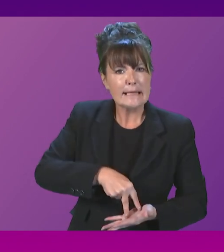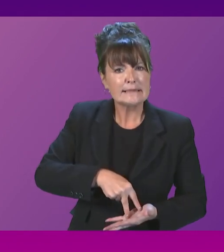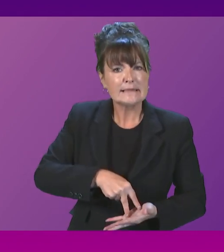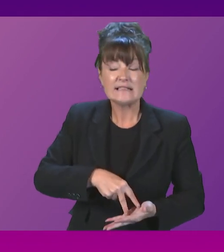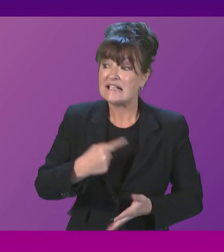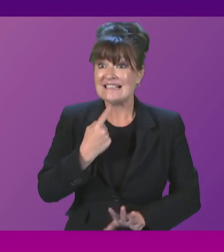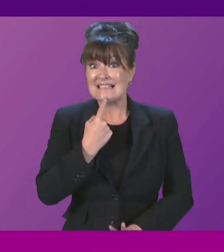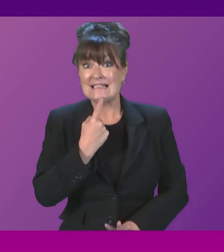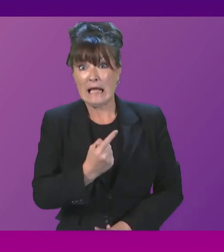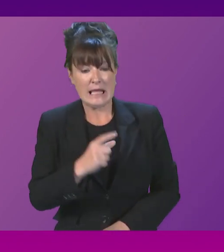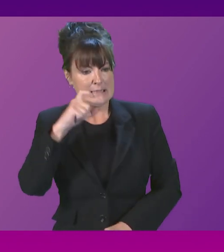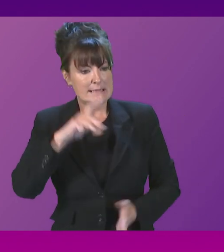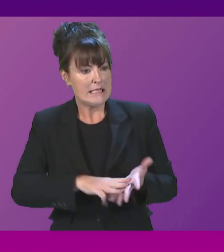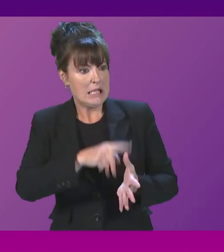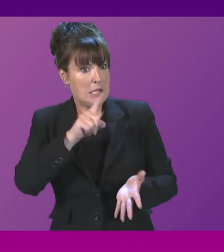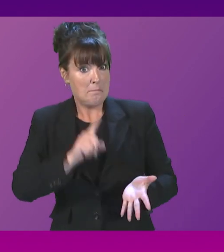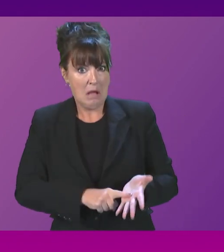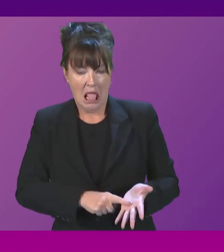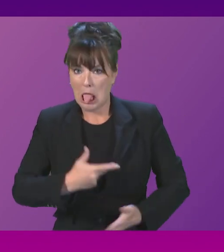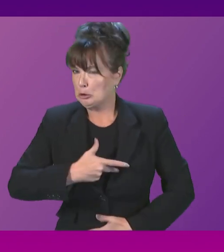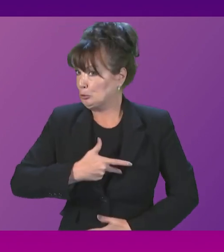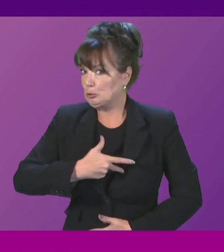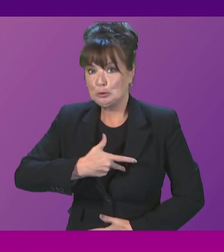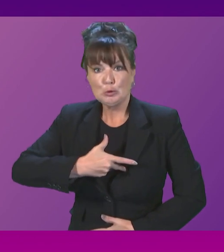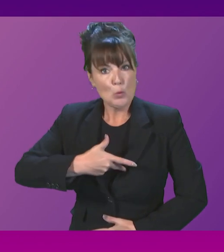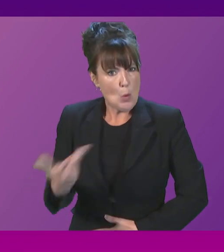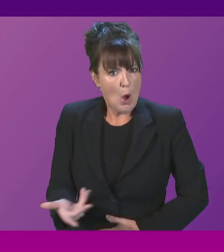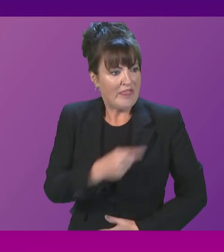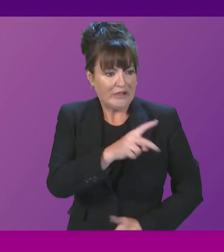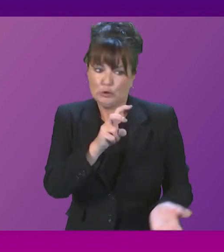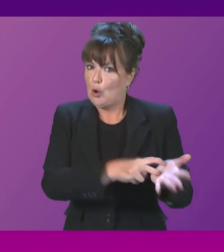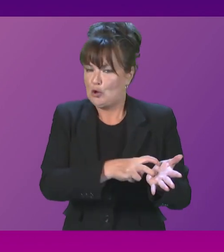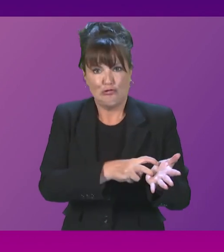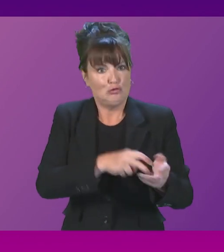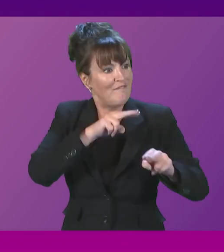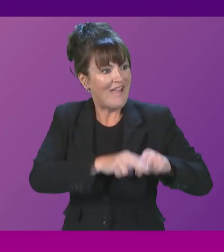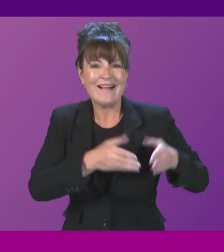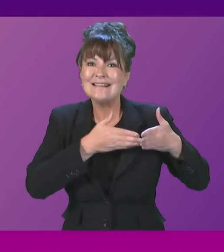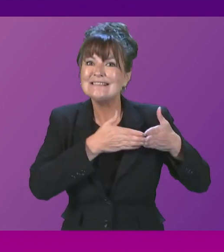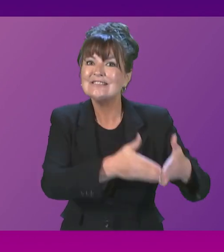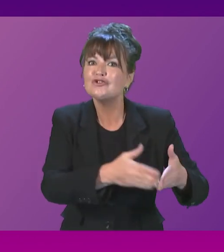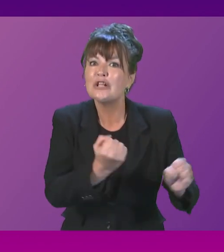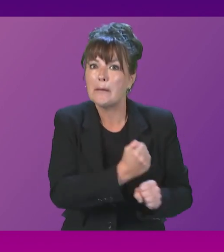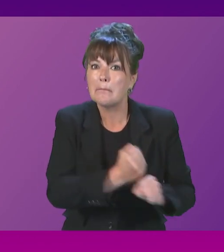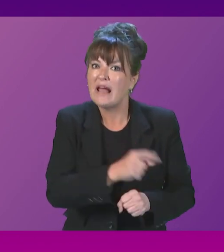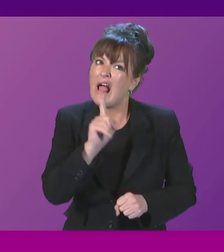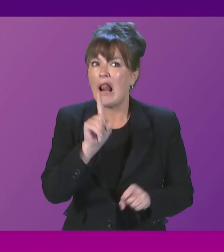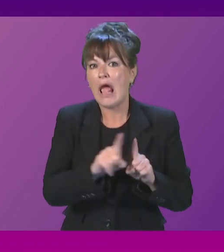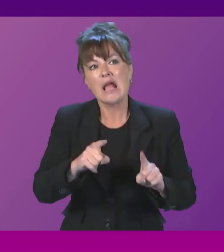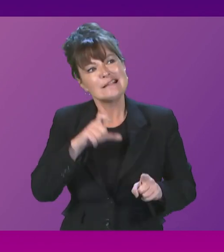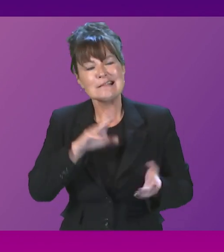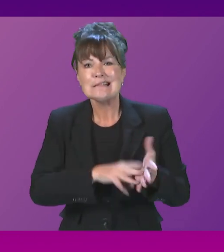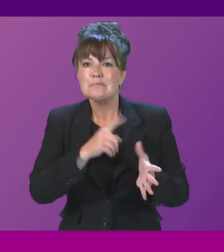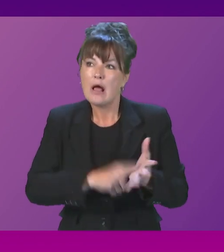and suggest that CMAO didn't ever want to give this contract to Ferguson's shipyard, that they were somehow forced to do so